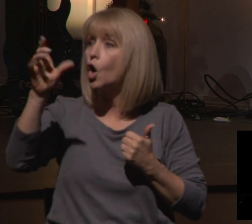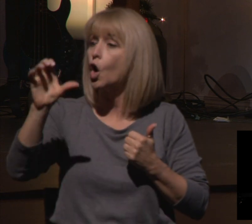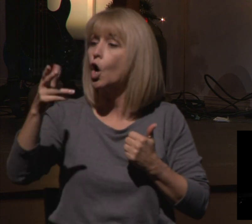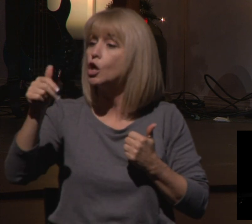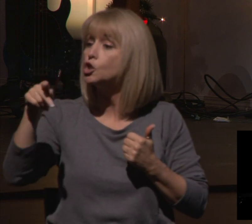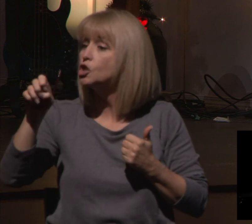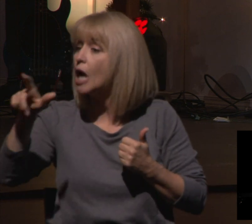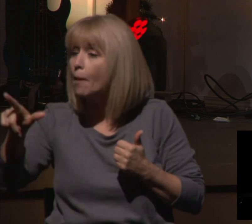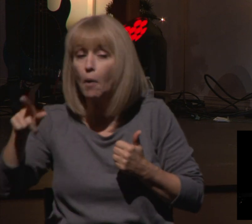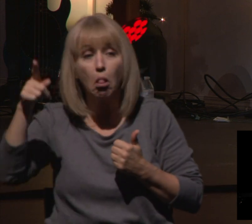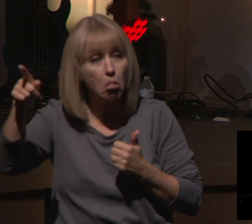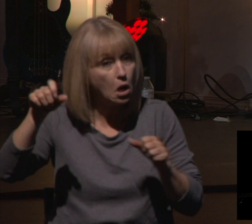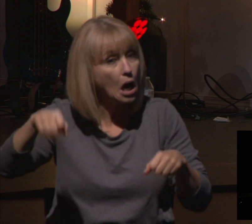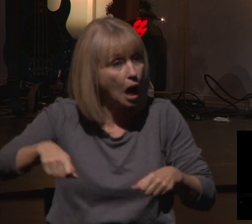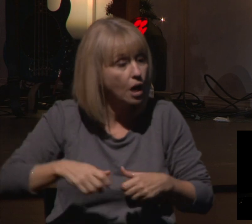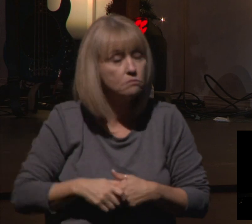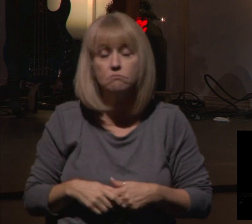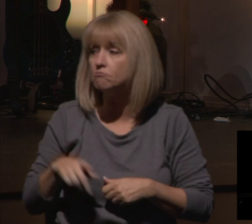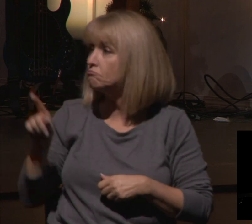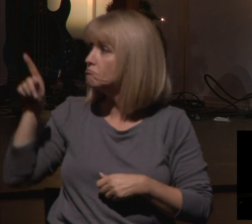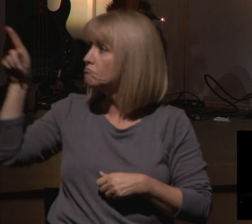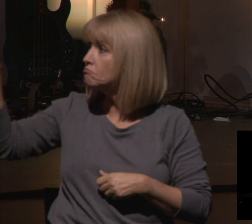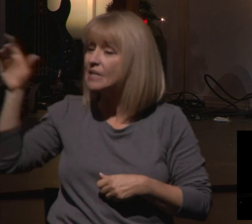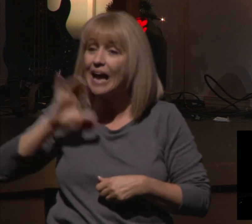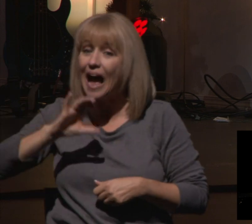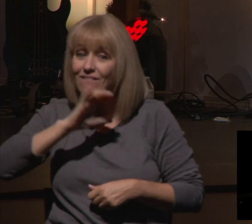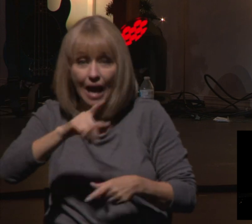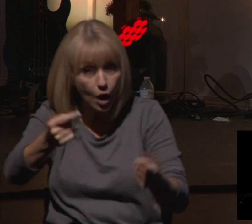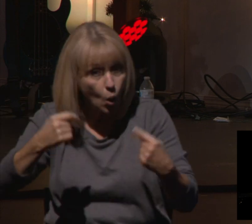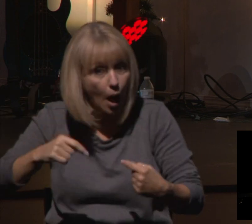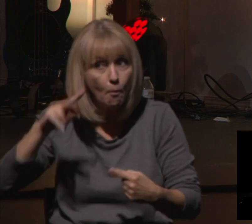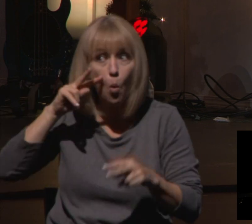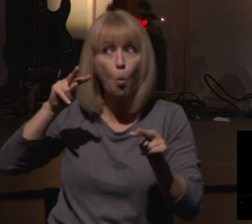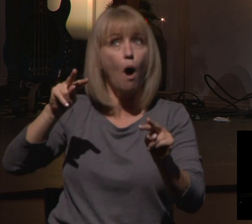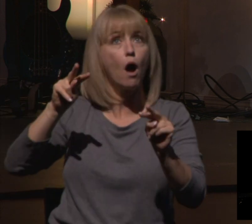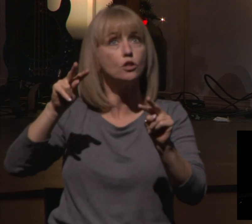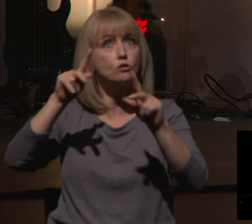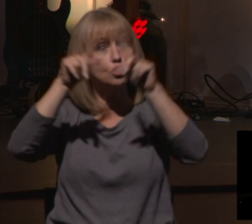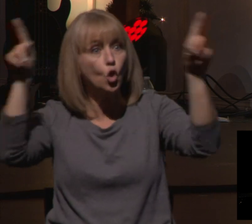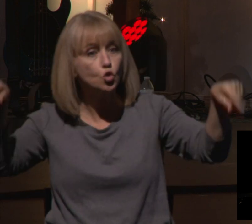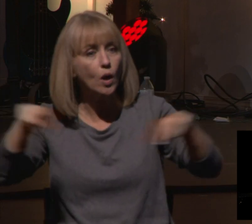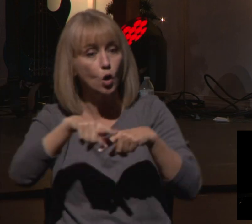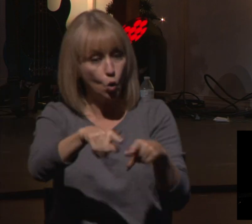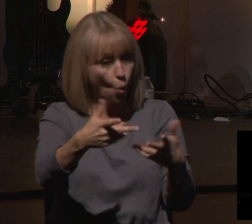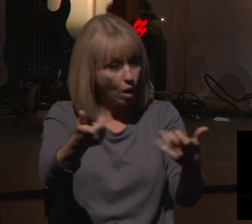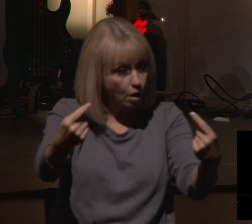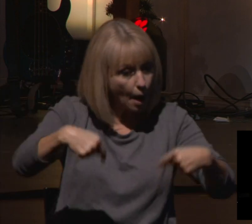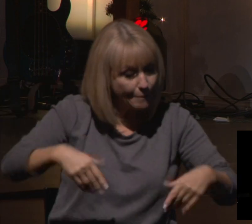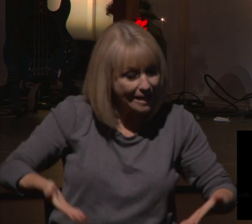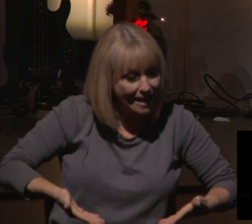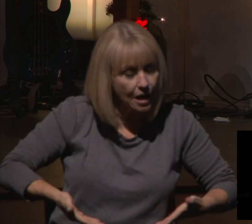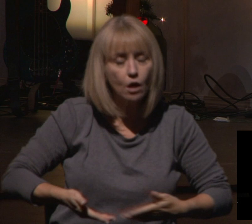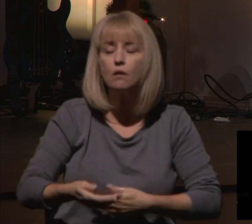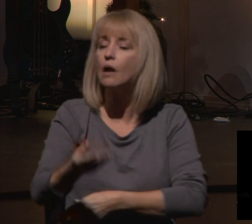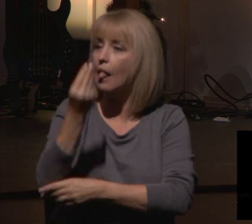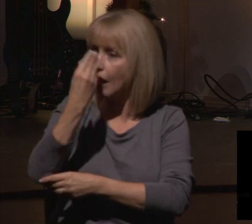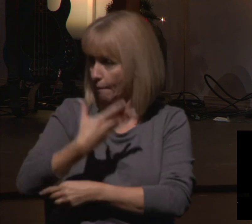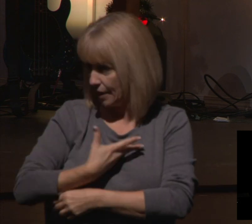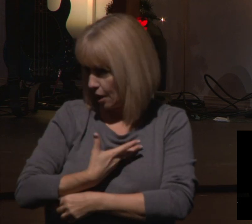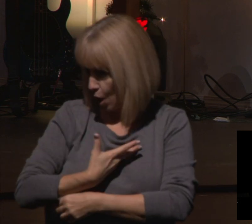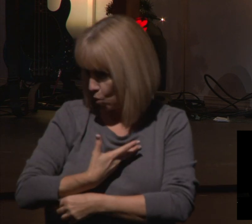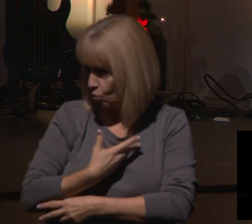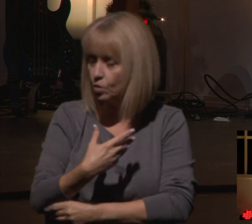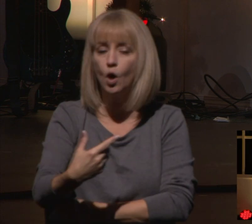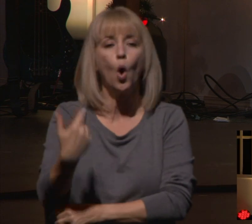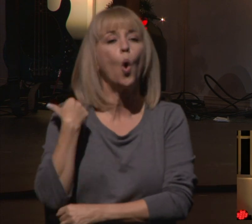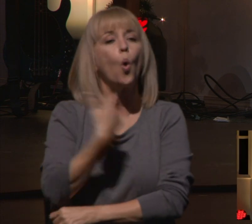people in the chapel right now, or if you want to watch it in the Mission Cafe, or if you want to watch it here in the live auditorium, let us know, and that'll allow